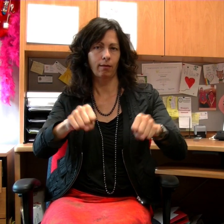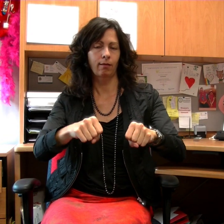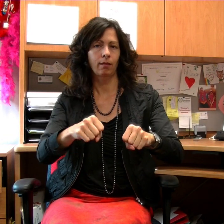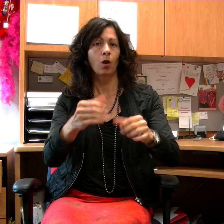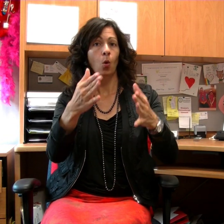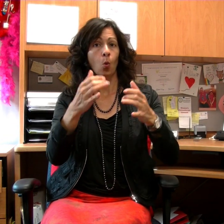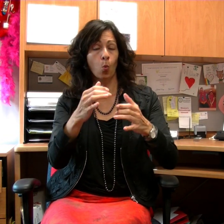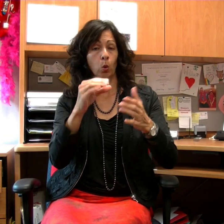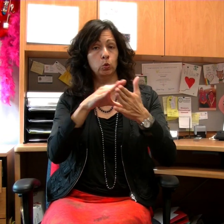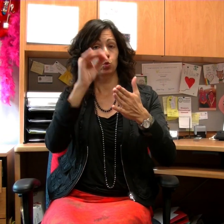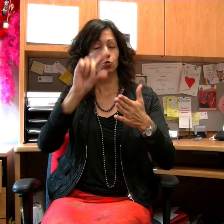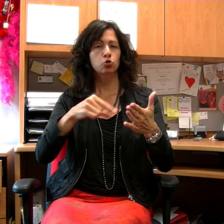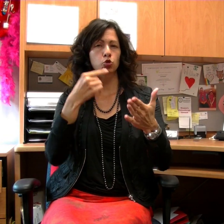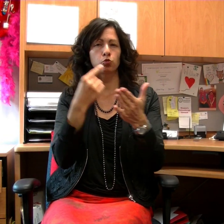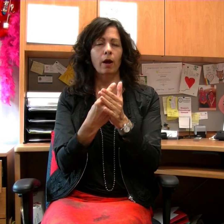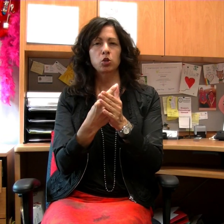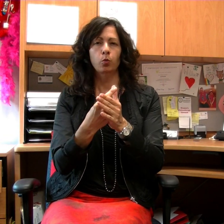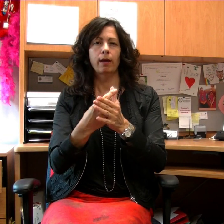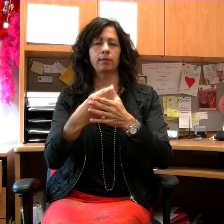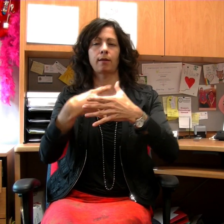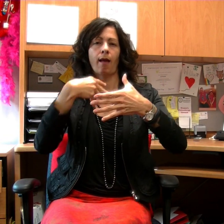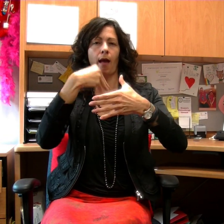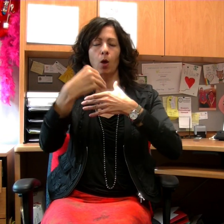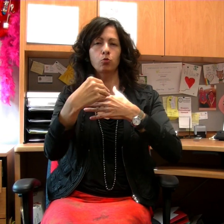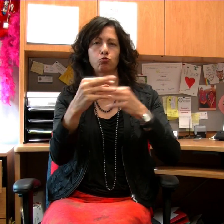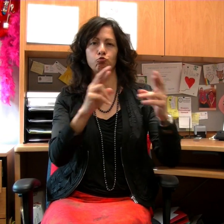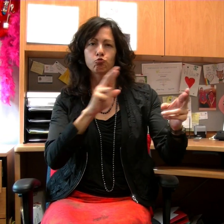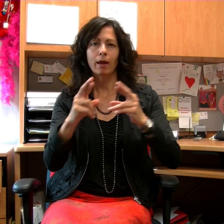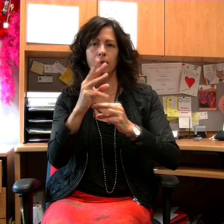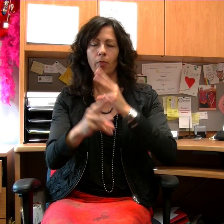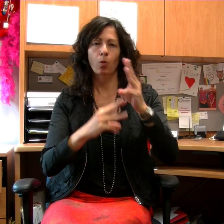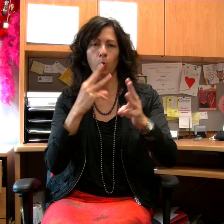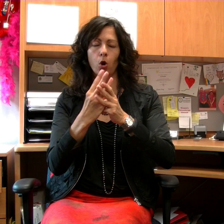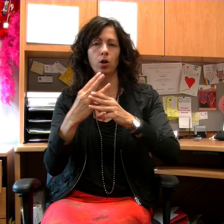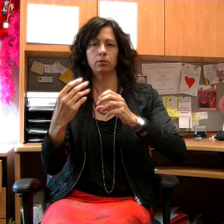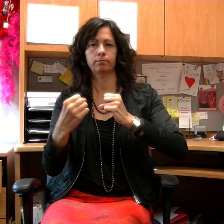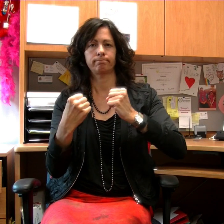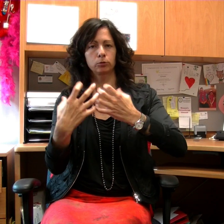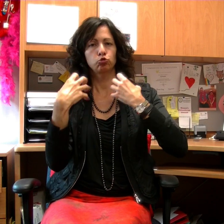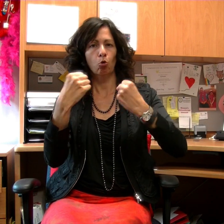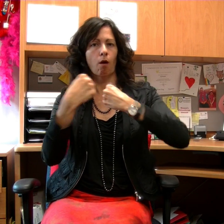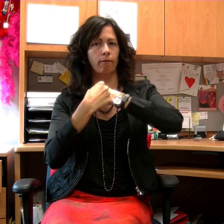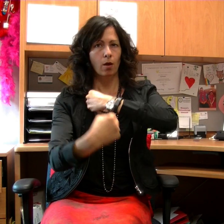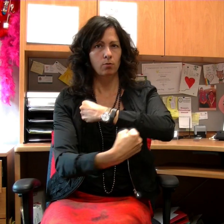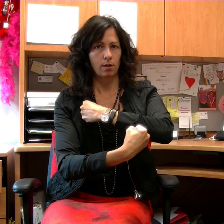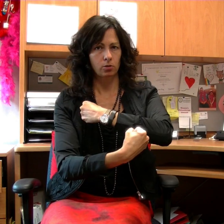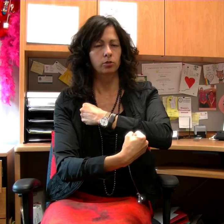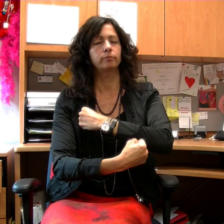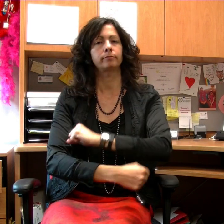when they graduate they have a strong foundation and are equipped with the skills they need to go out into the world.